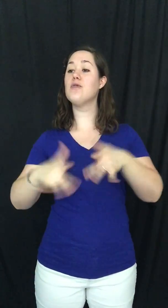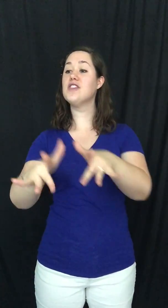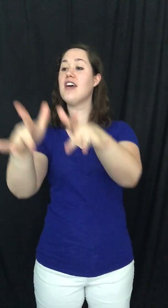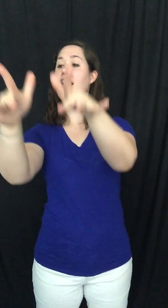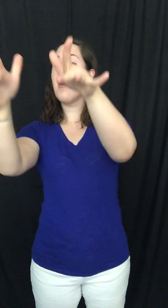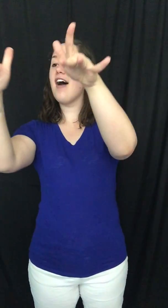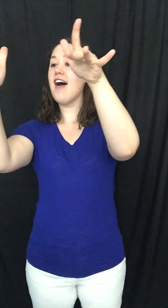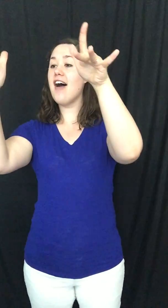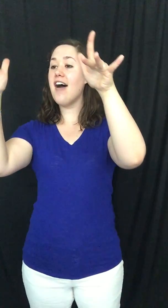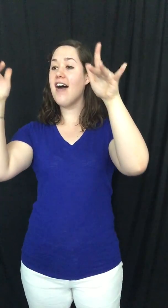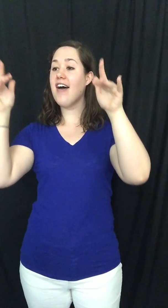shine